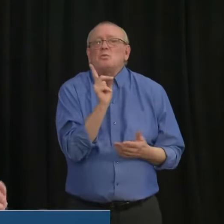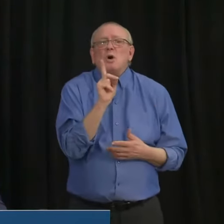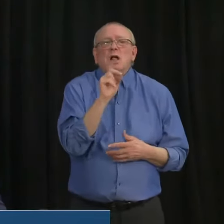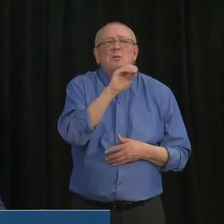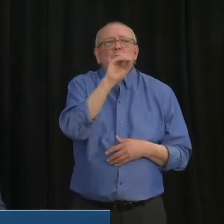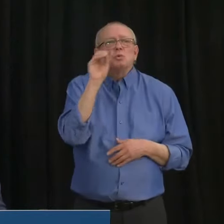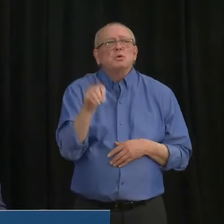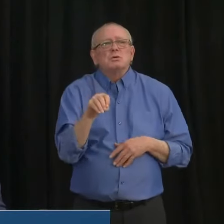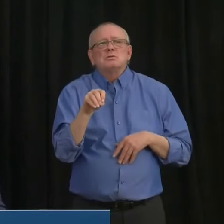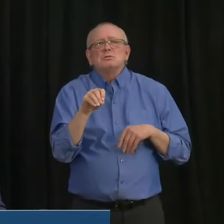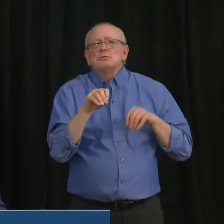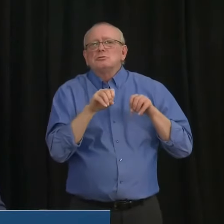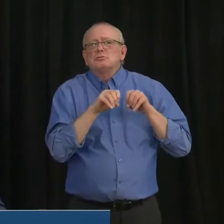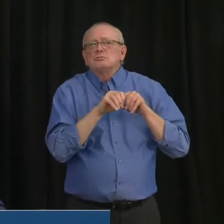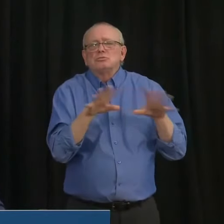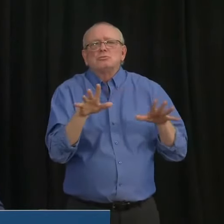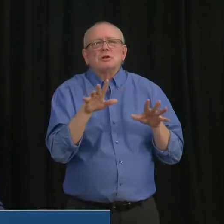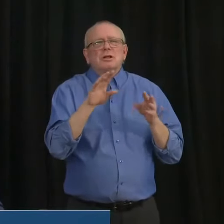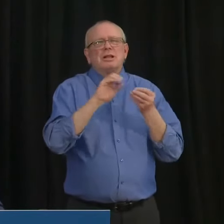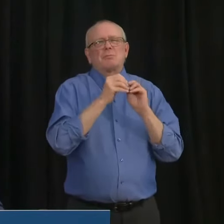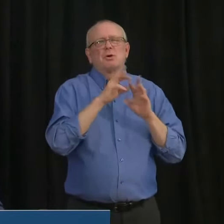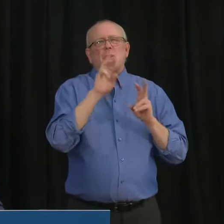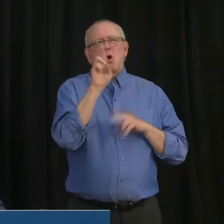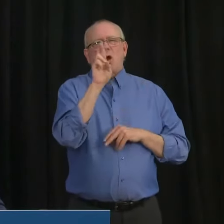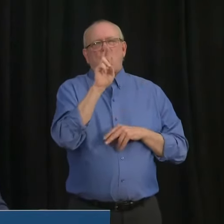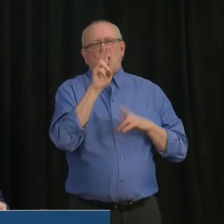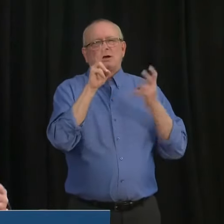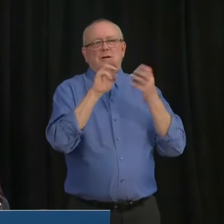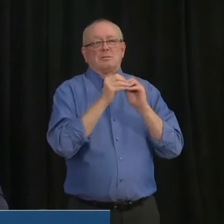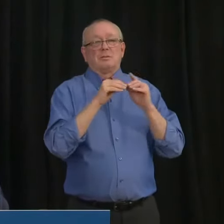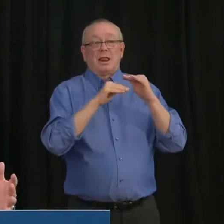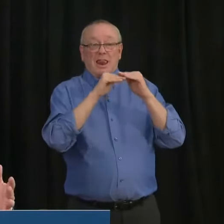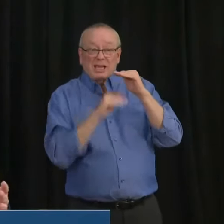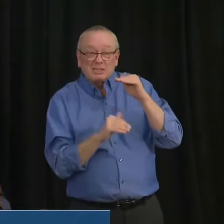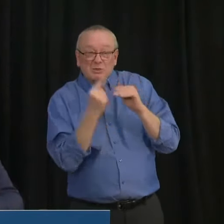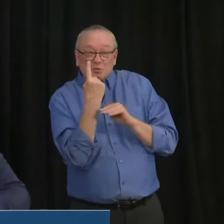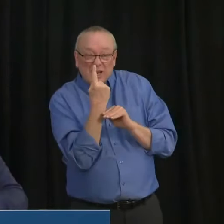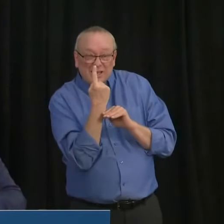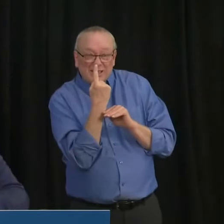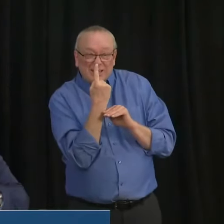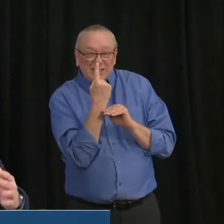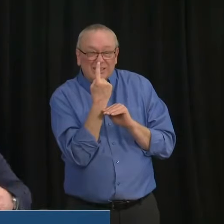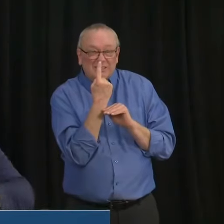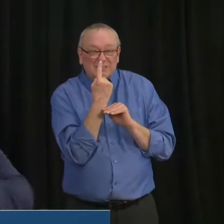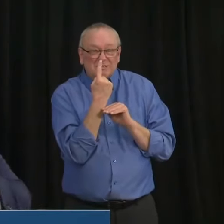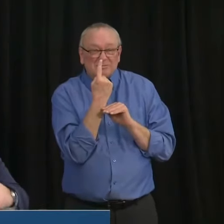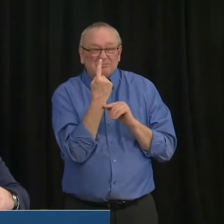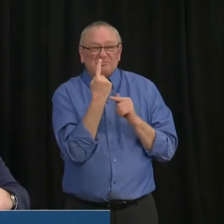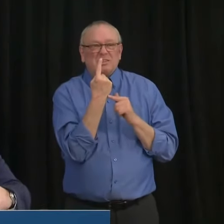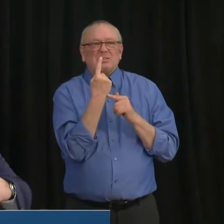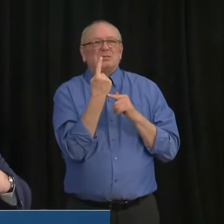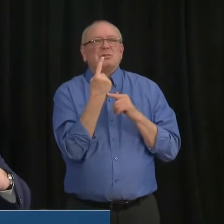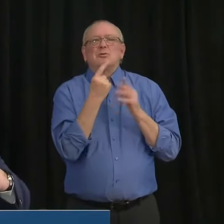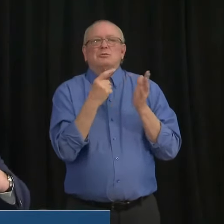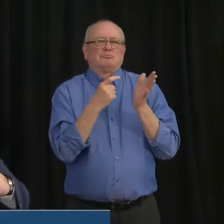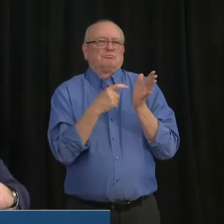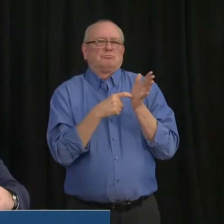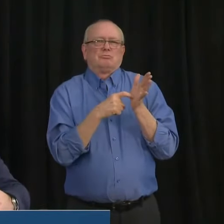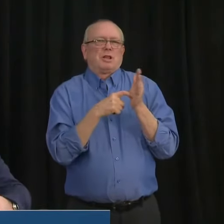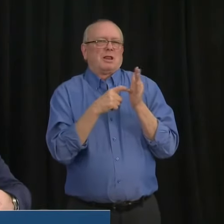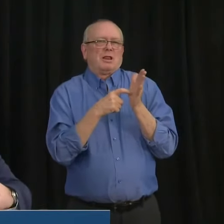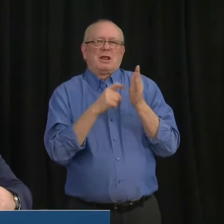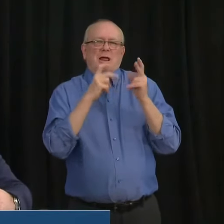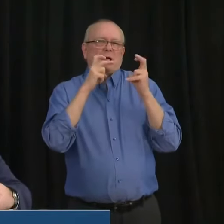the R, uh, come down to below one. That's the absolutely de minimis, that's the minimum, uh,